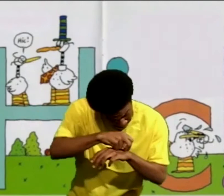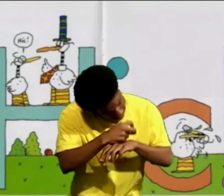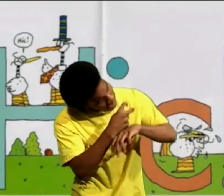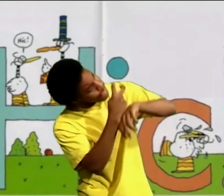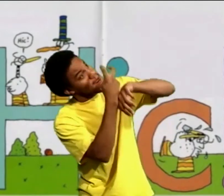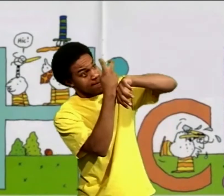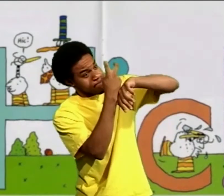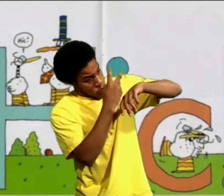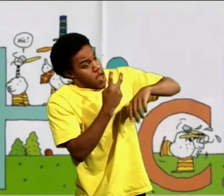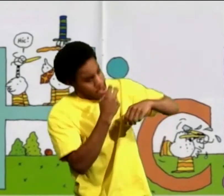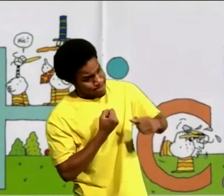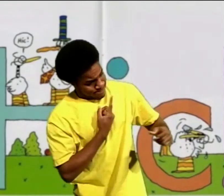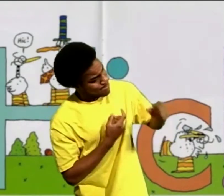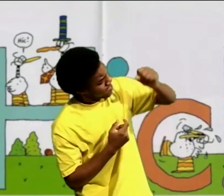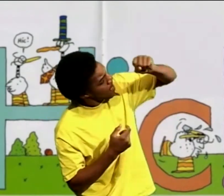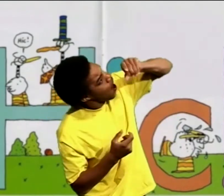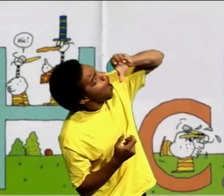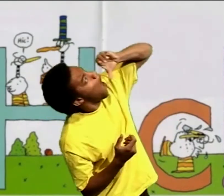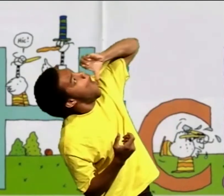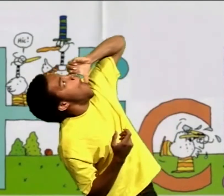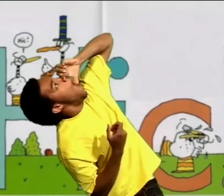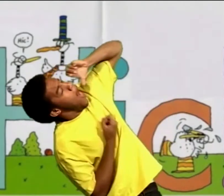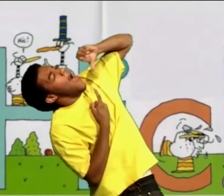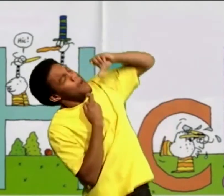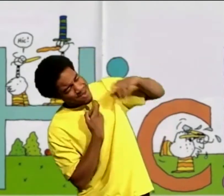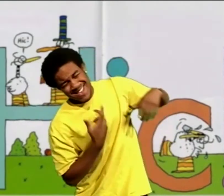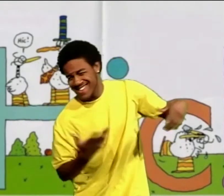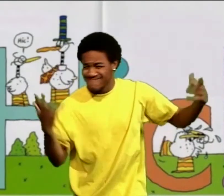some water down it didn't work